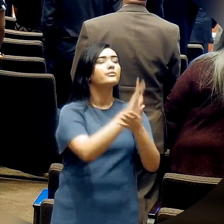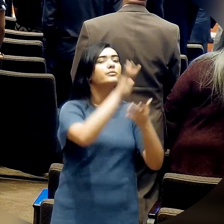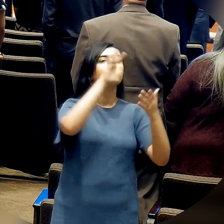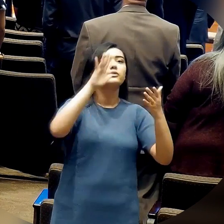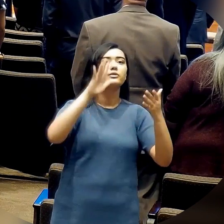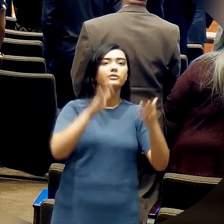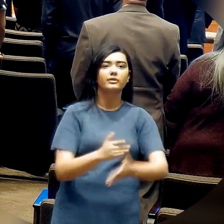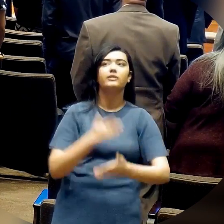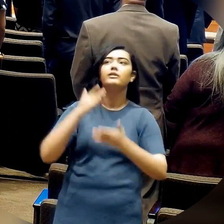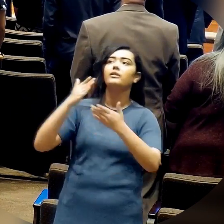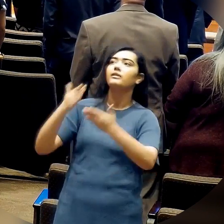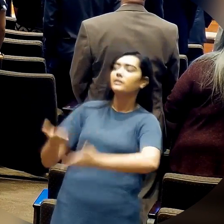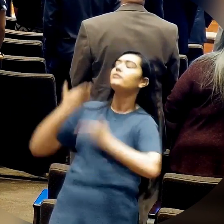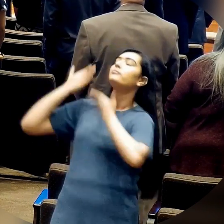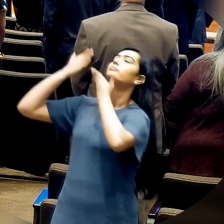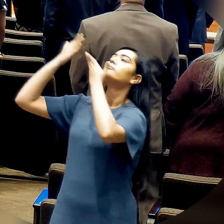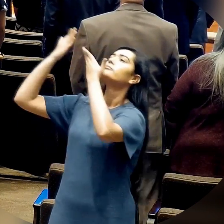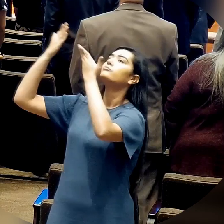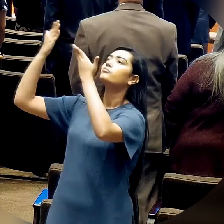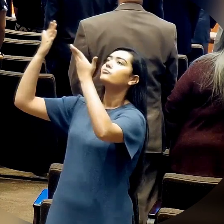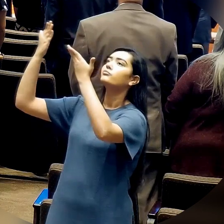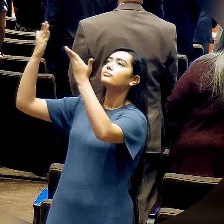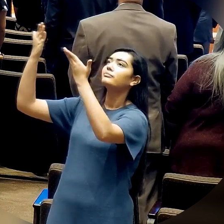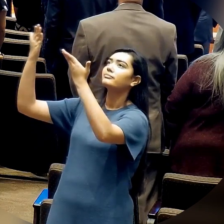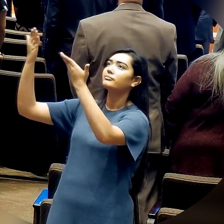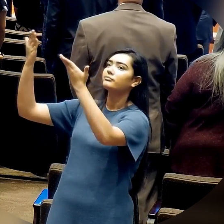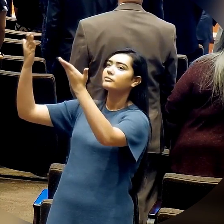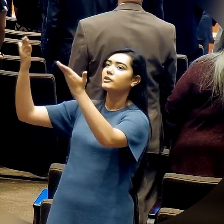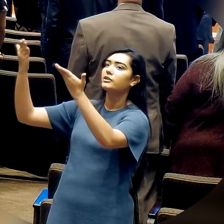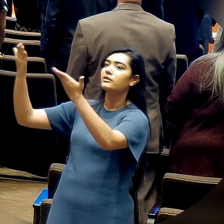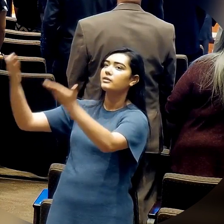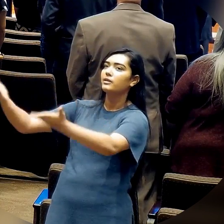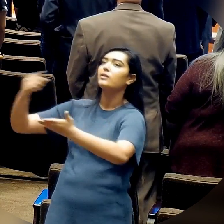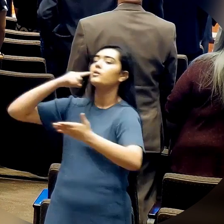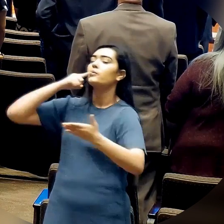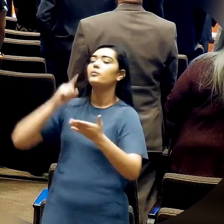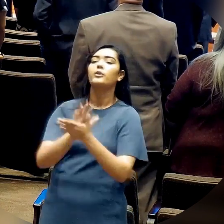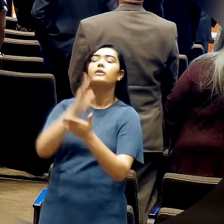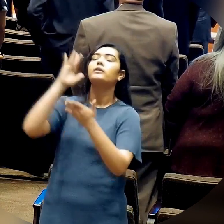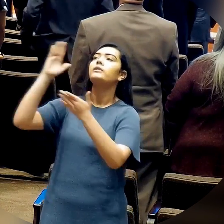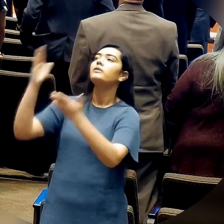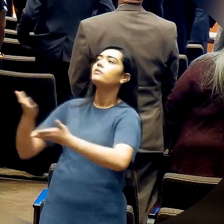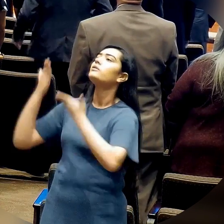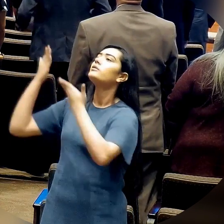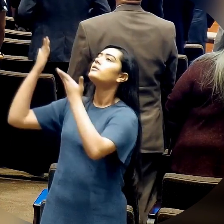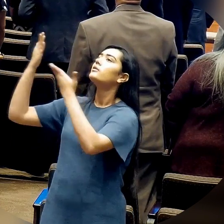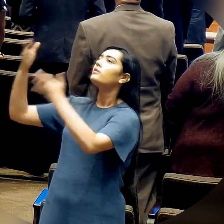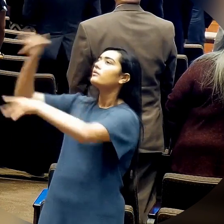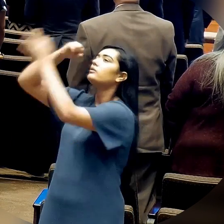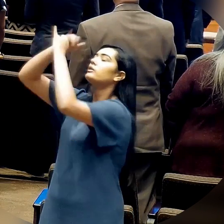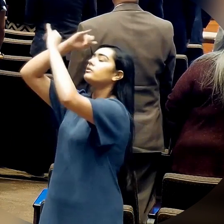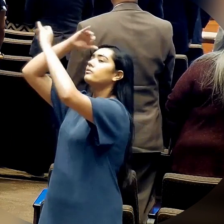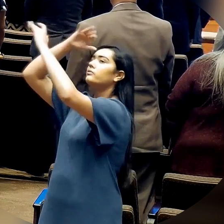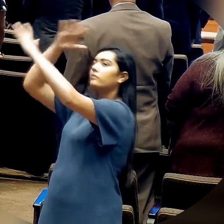heavenly host. Praise Father, Son,